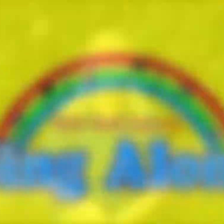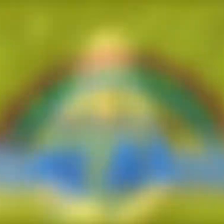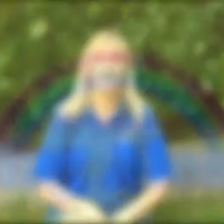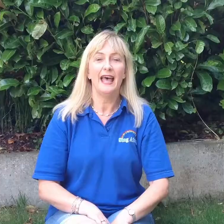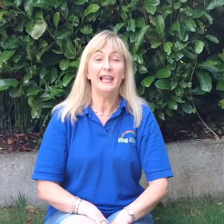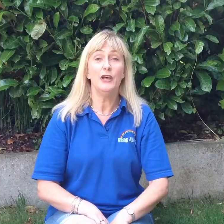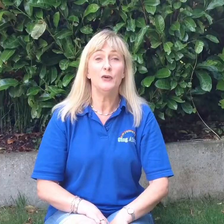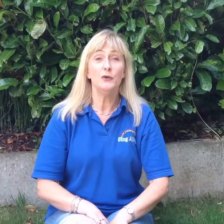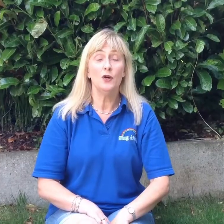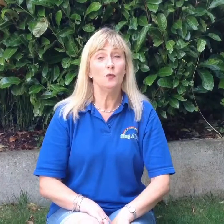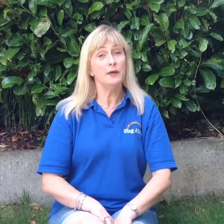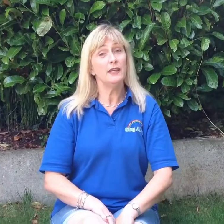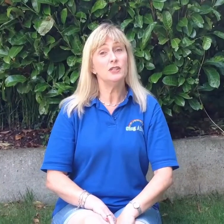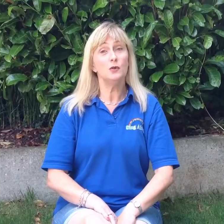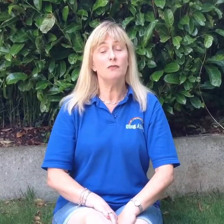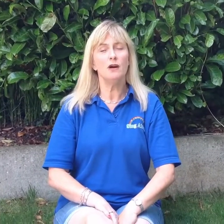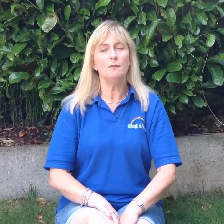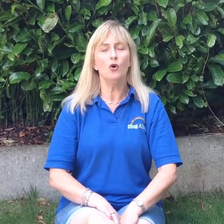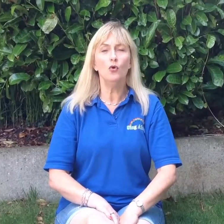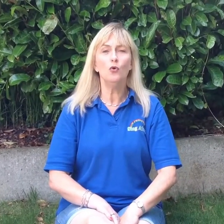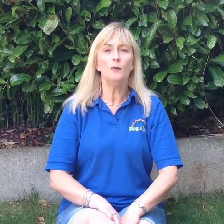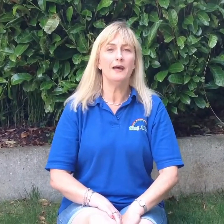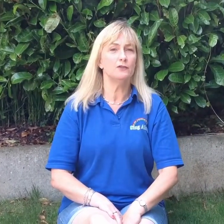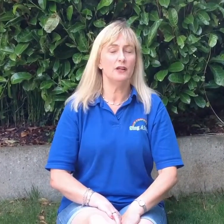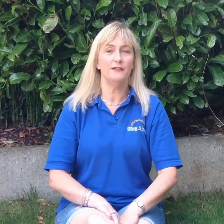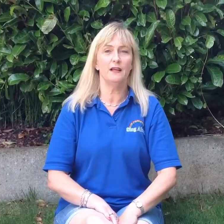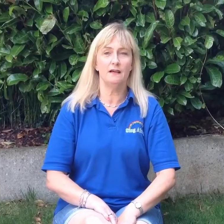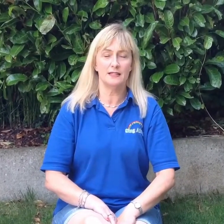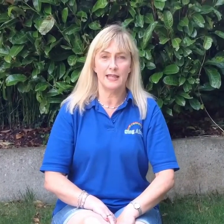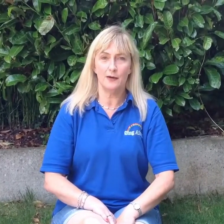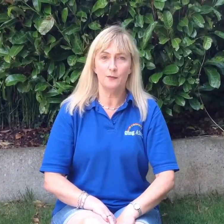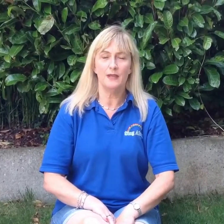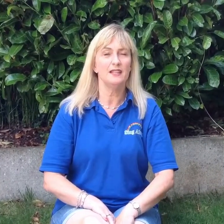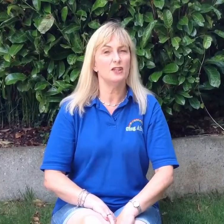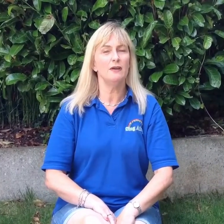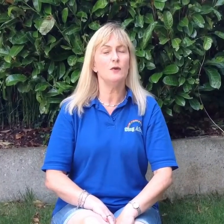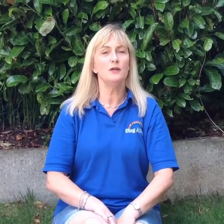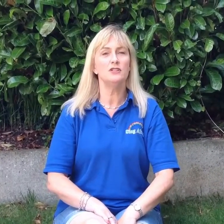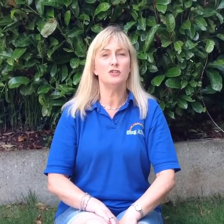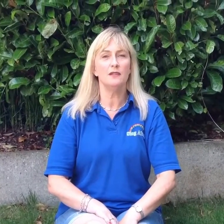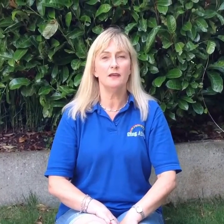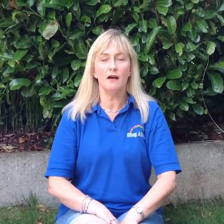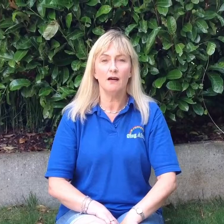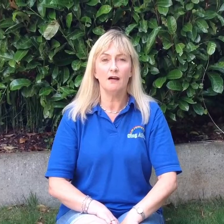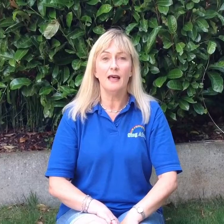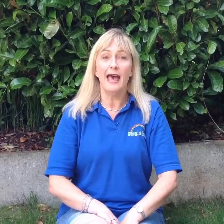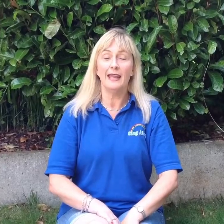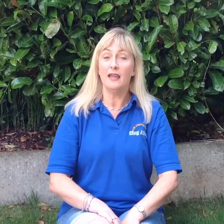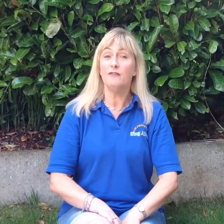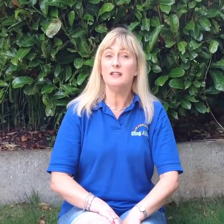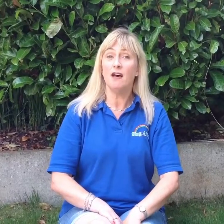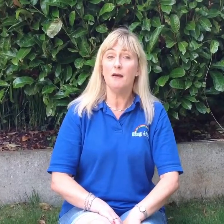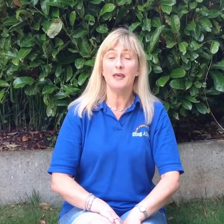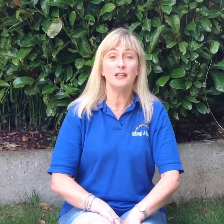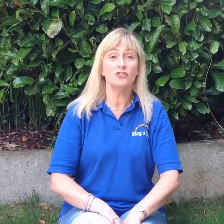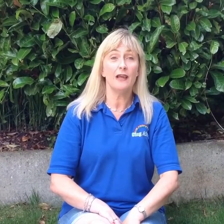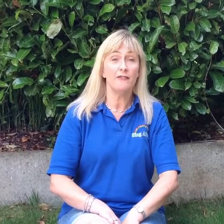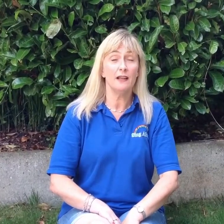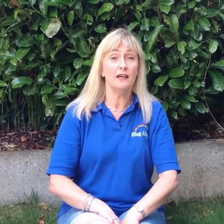Hello, we're going to do a rhyme all about traffic lights now. It's a great one to do in the car and every time that traffic light